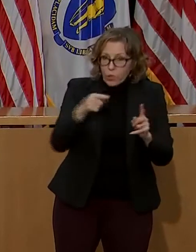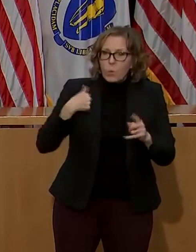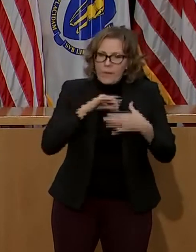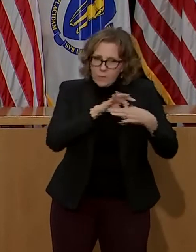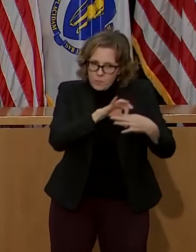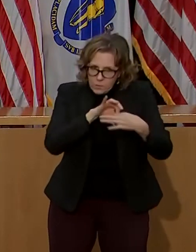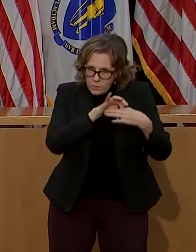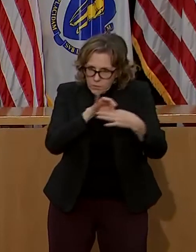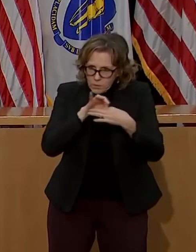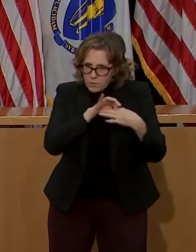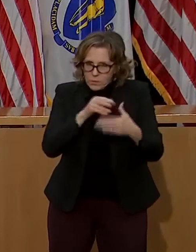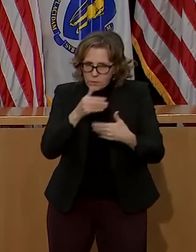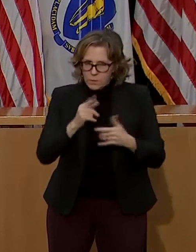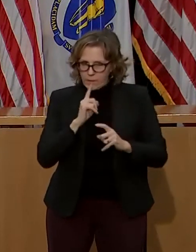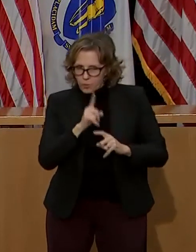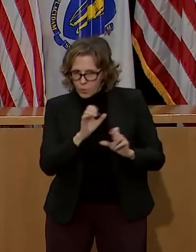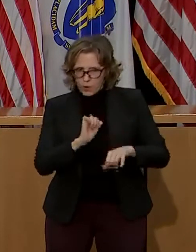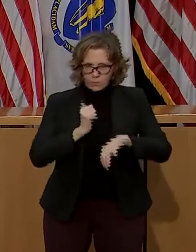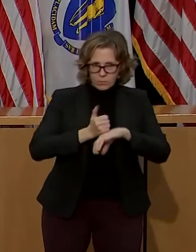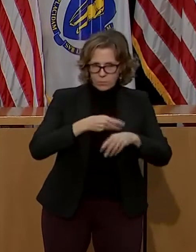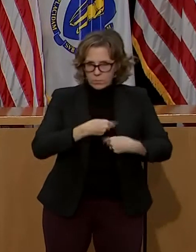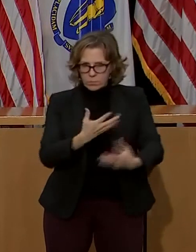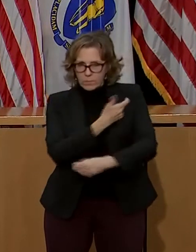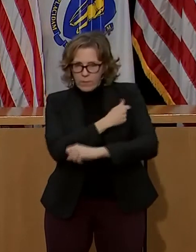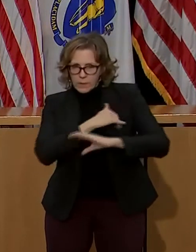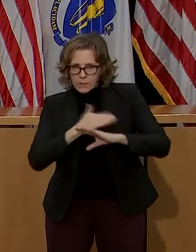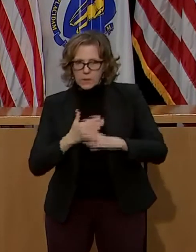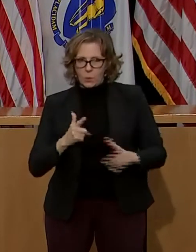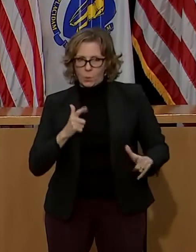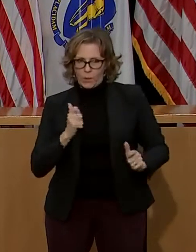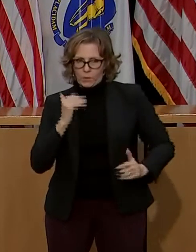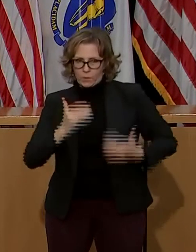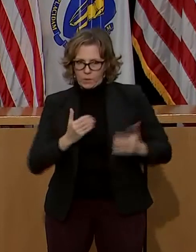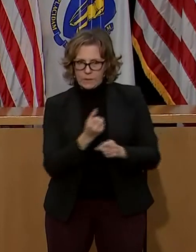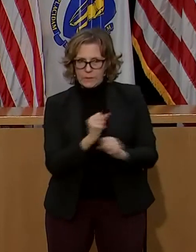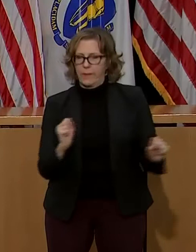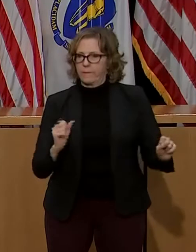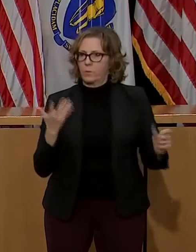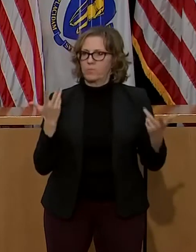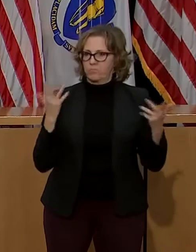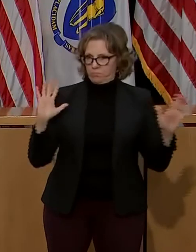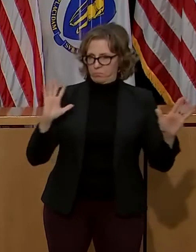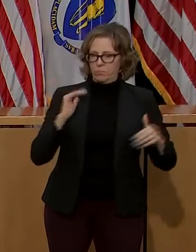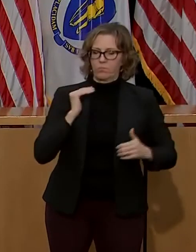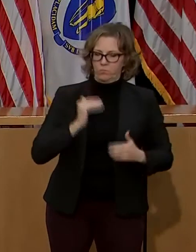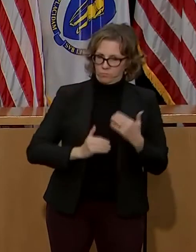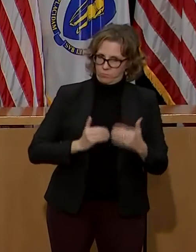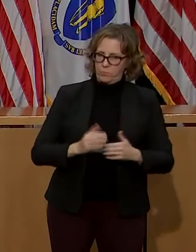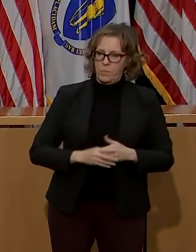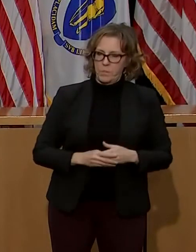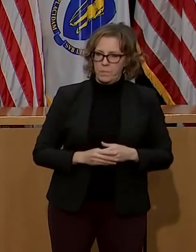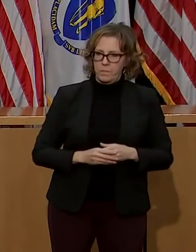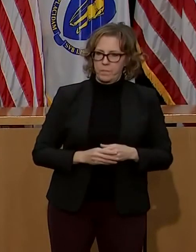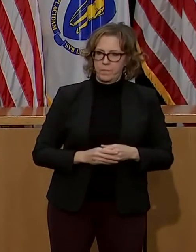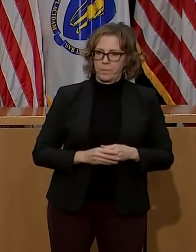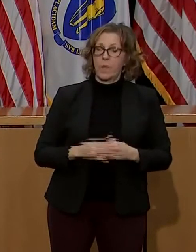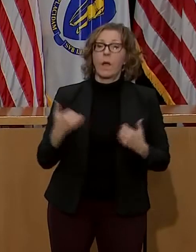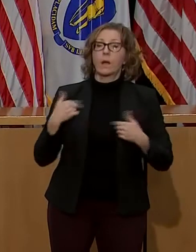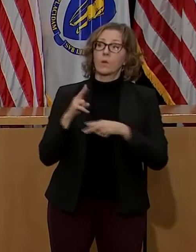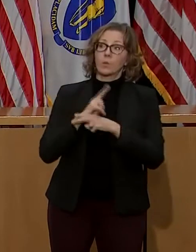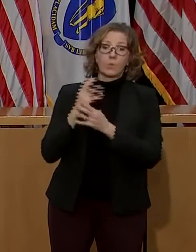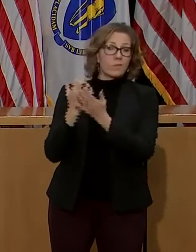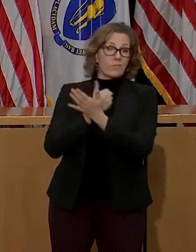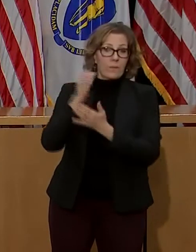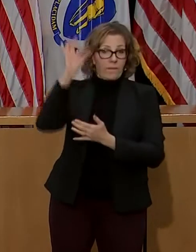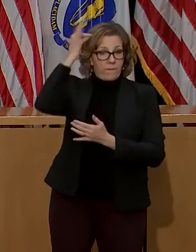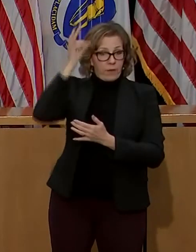ensure that each site can implement vaccination administration as quickly and safely as possible. Utilizing the federal pharmacy program,